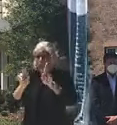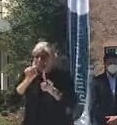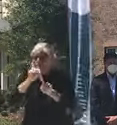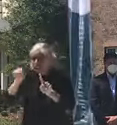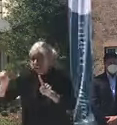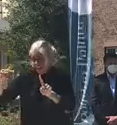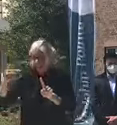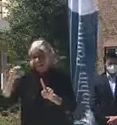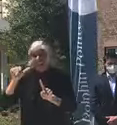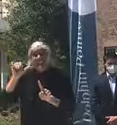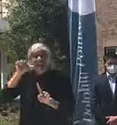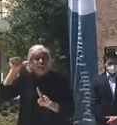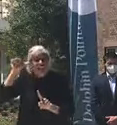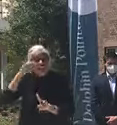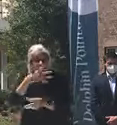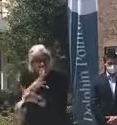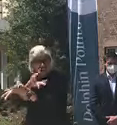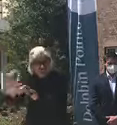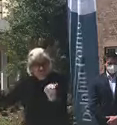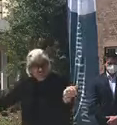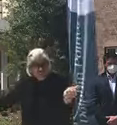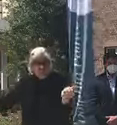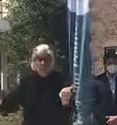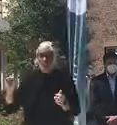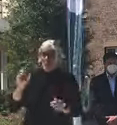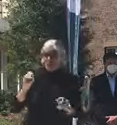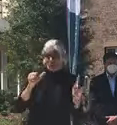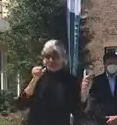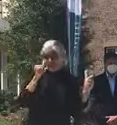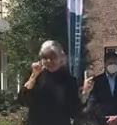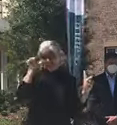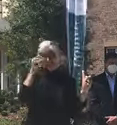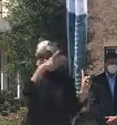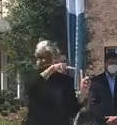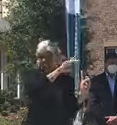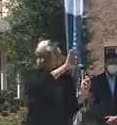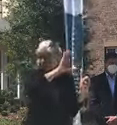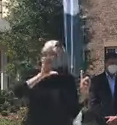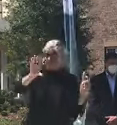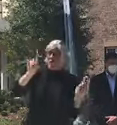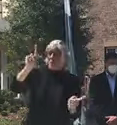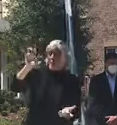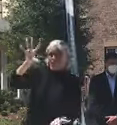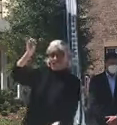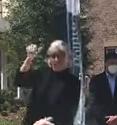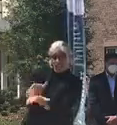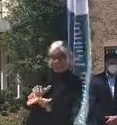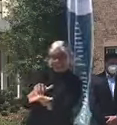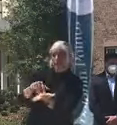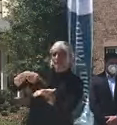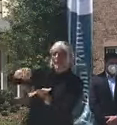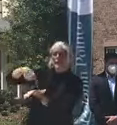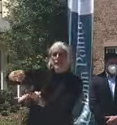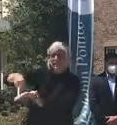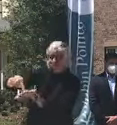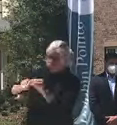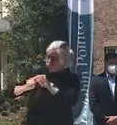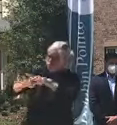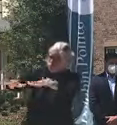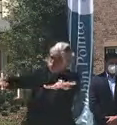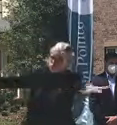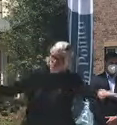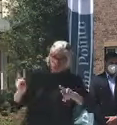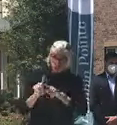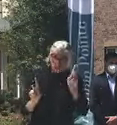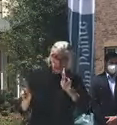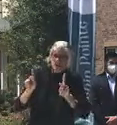yesterday. For example, they sent out $150,000 payments to folks. And so this was